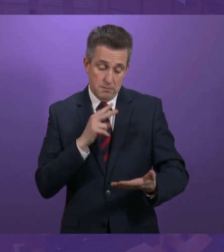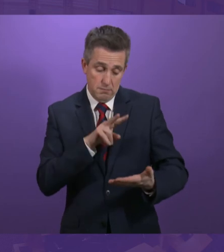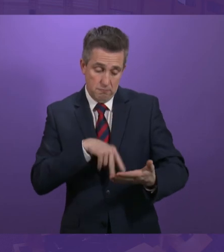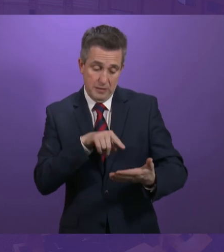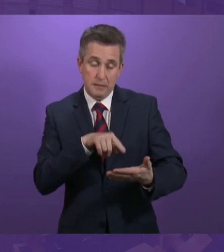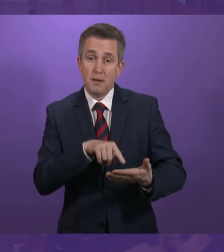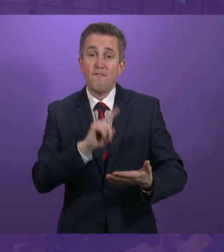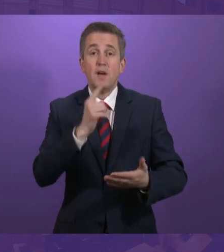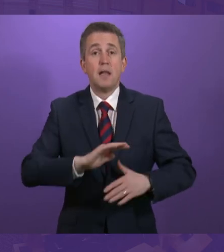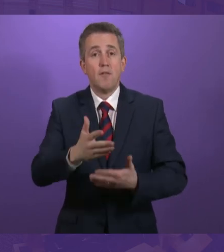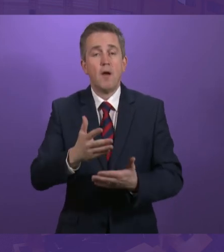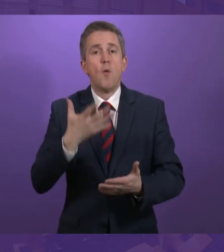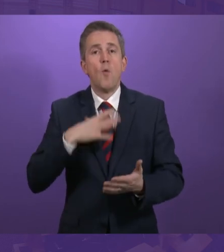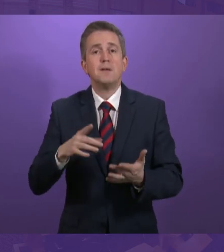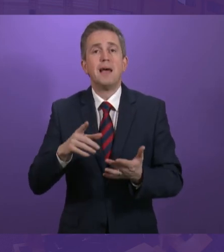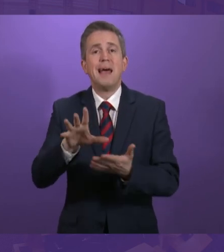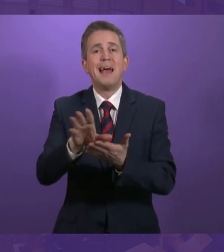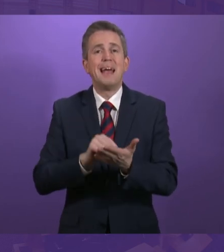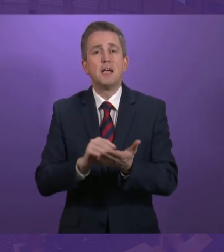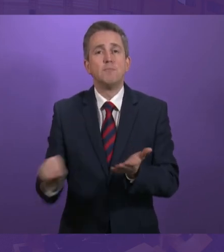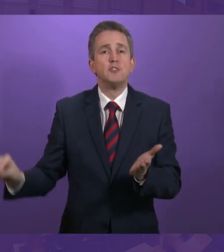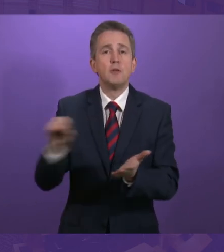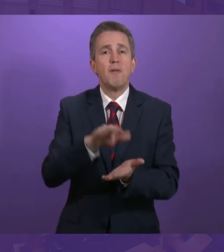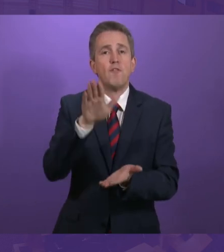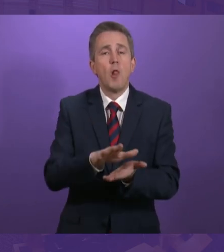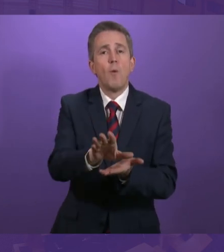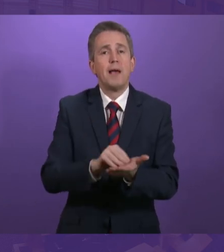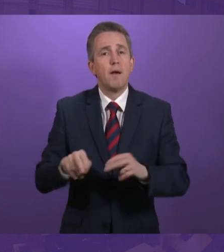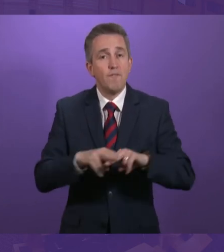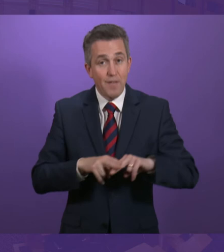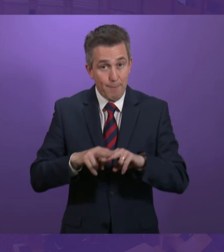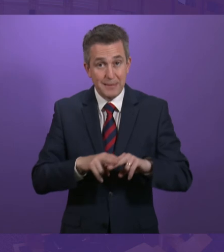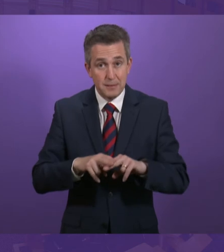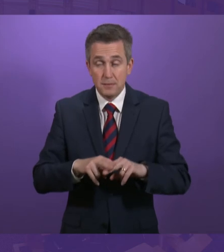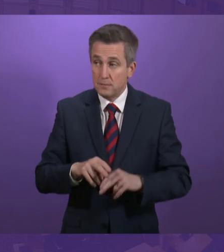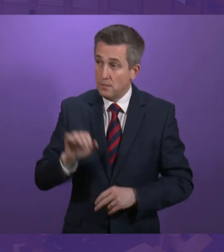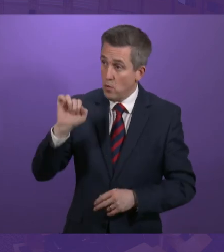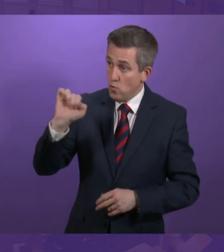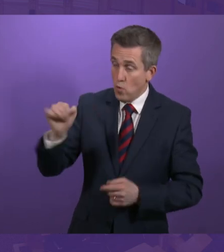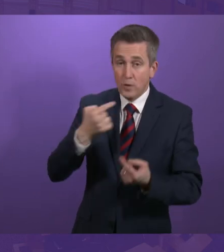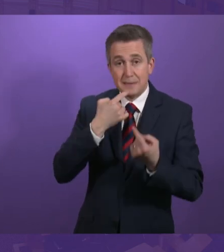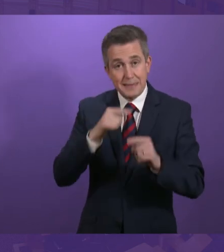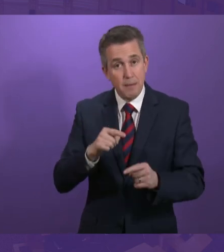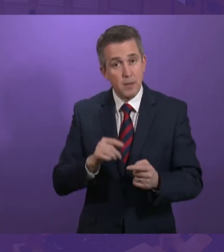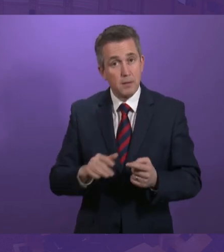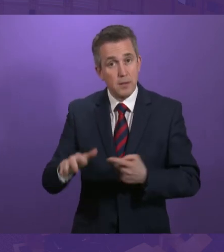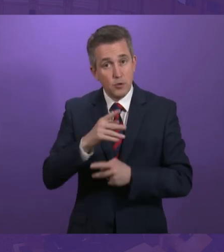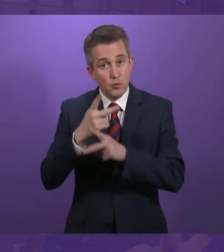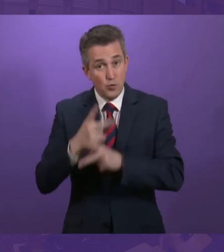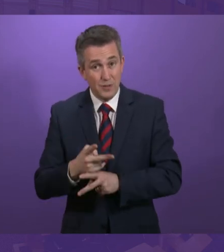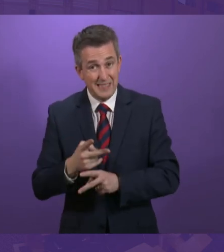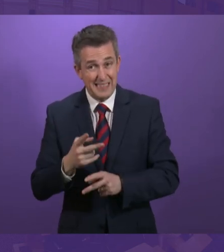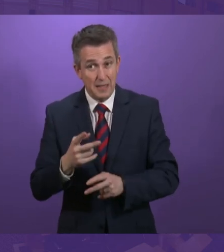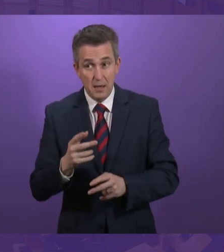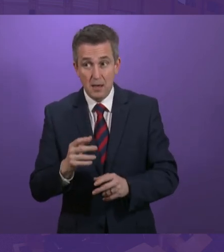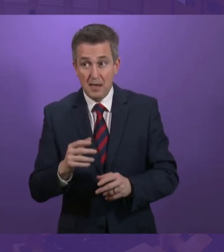to introducing a new income supplement for low-income families. After today's statement with Social Security barely being devolved by